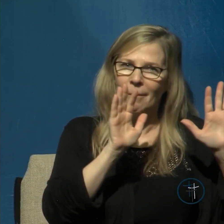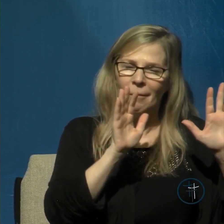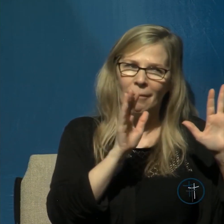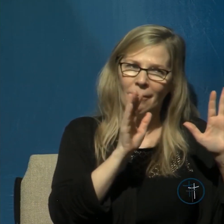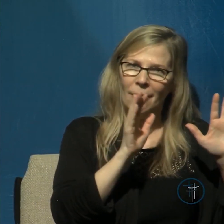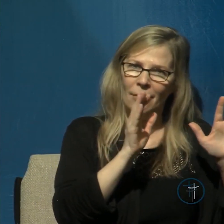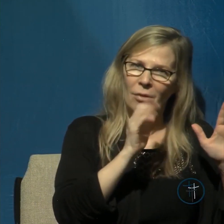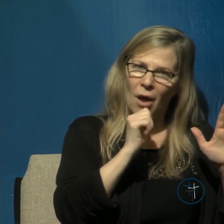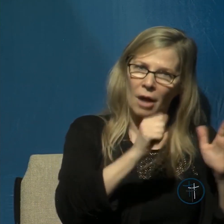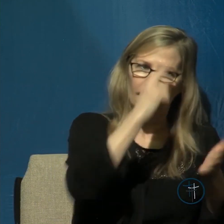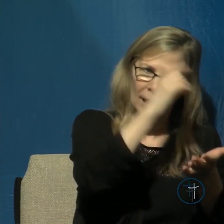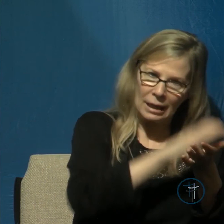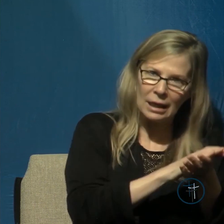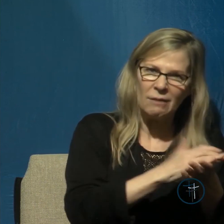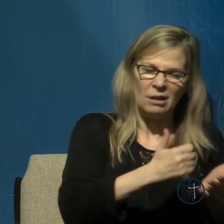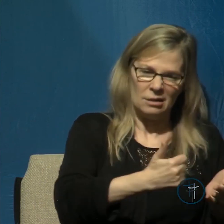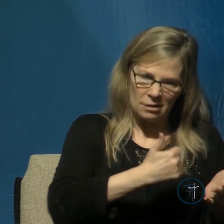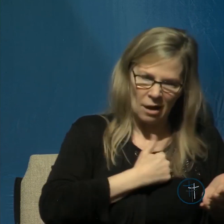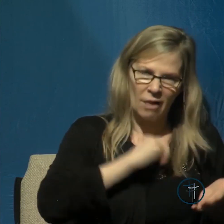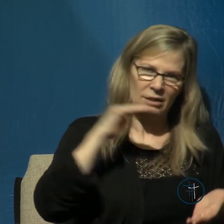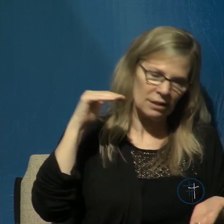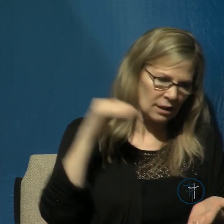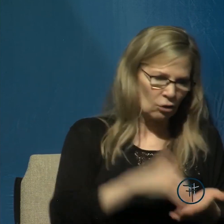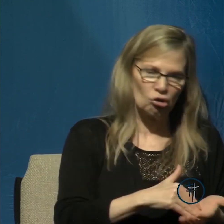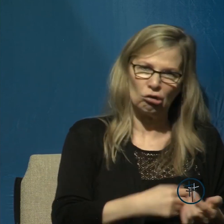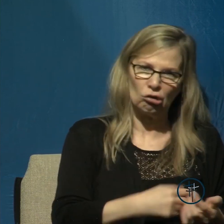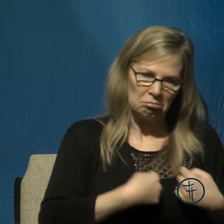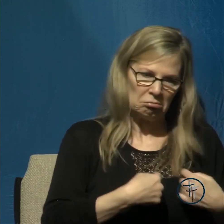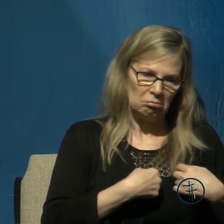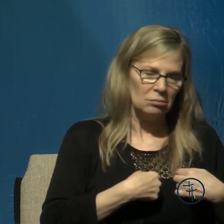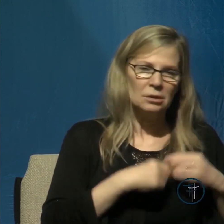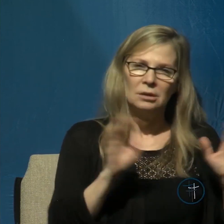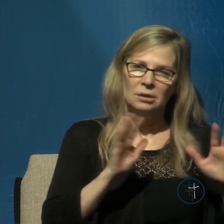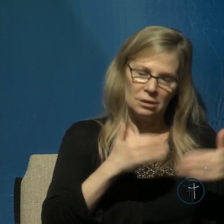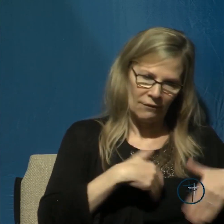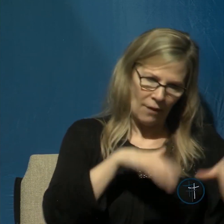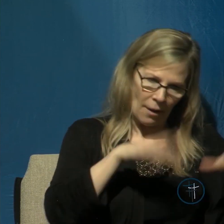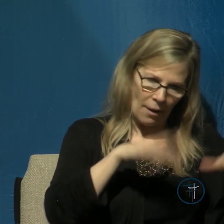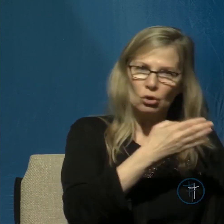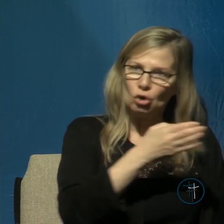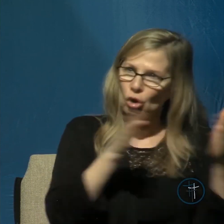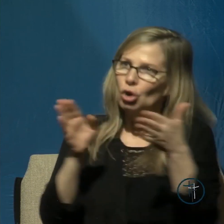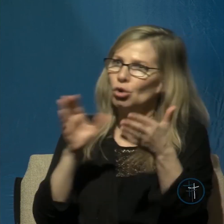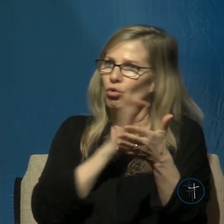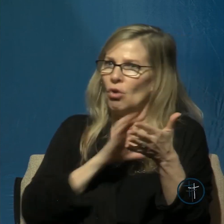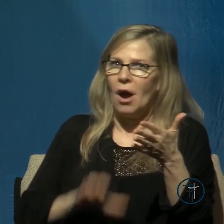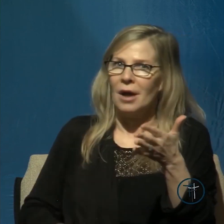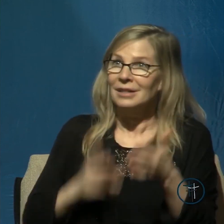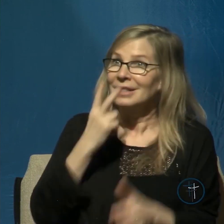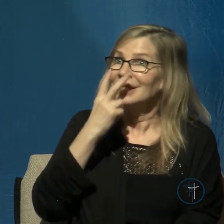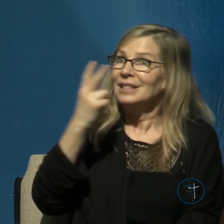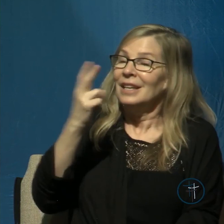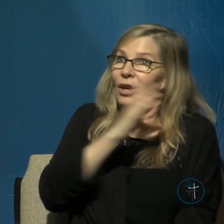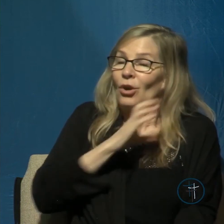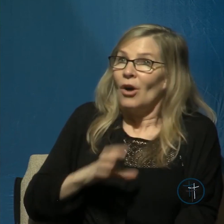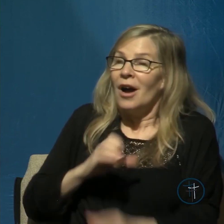their self-centeredness and they will turn to Christ seeing him who knew no sin